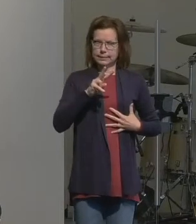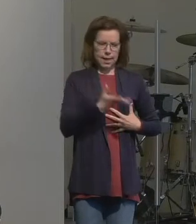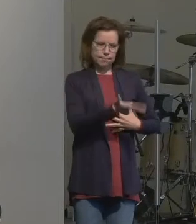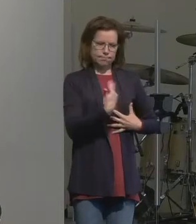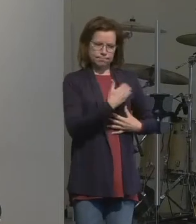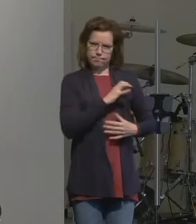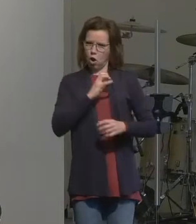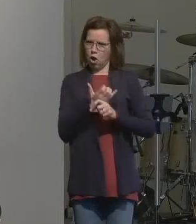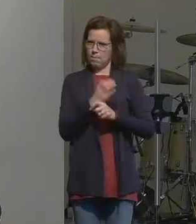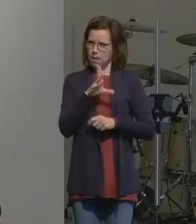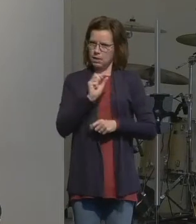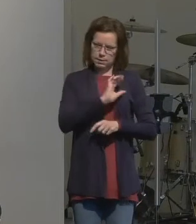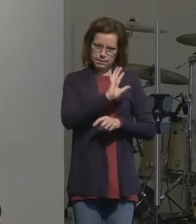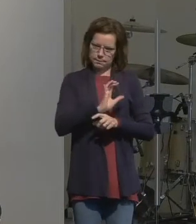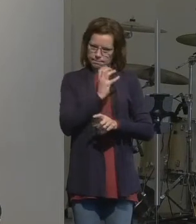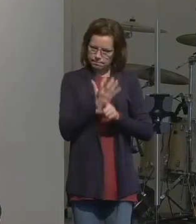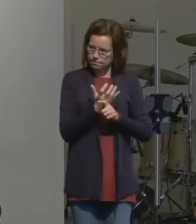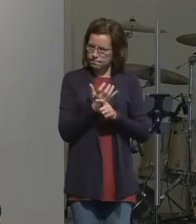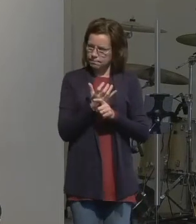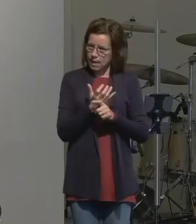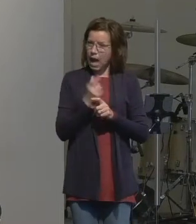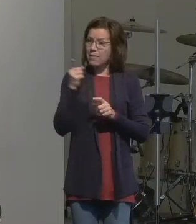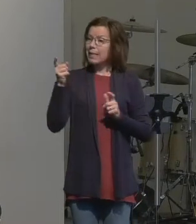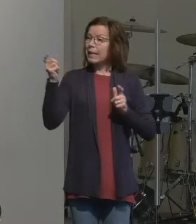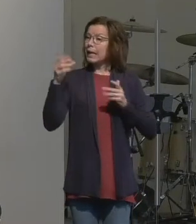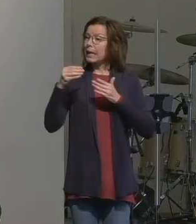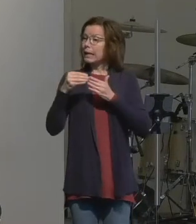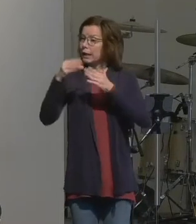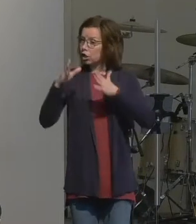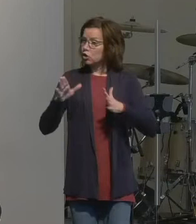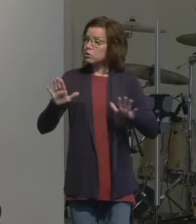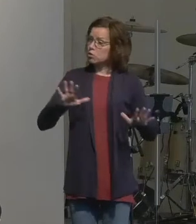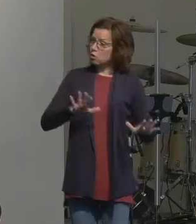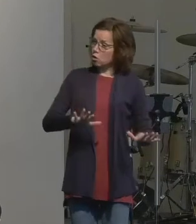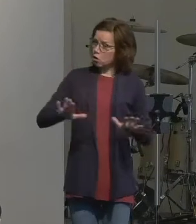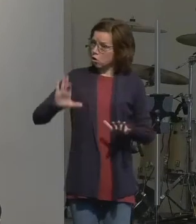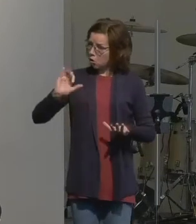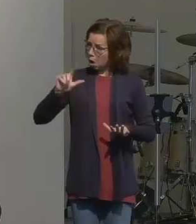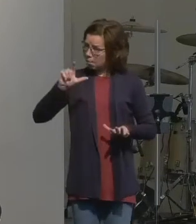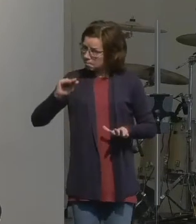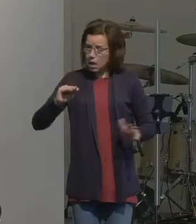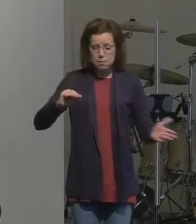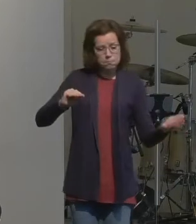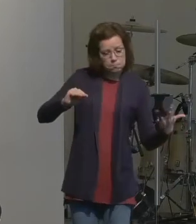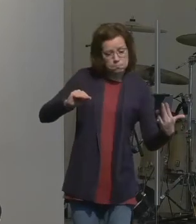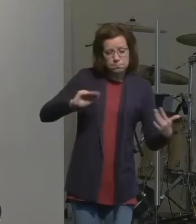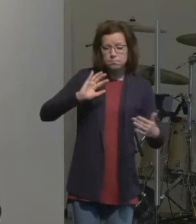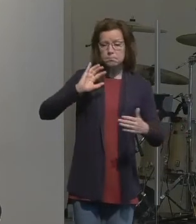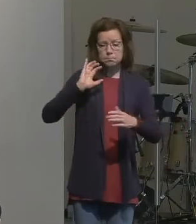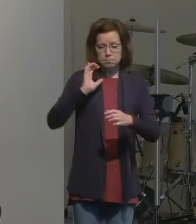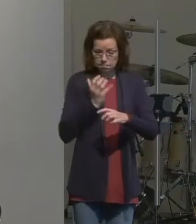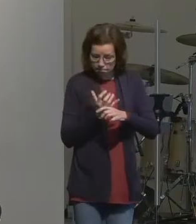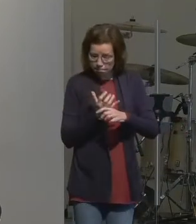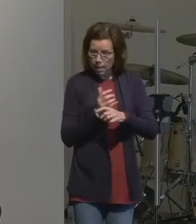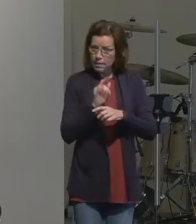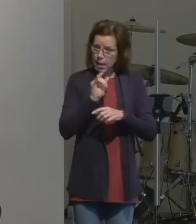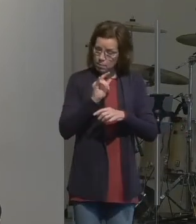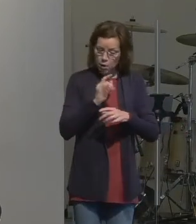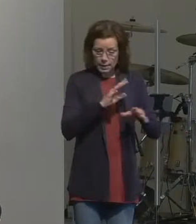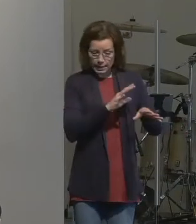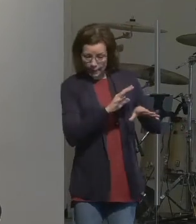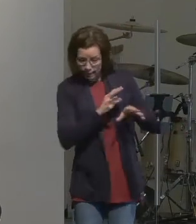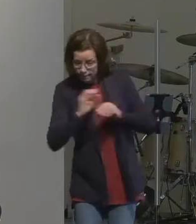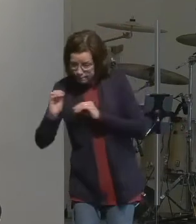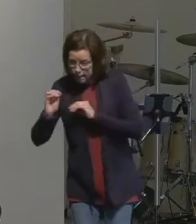and they're calm-ish to get us on the bus at the airport. The bus is riding and at first